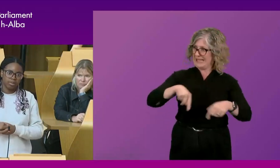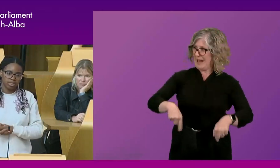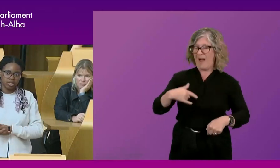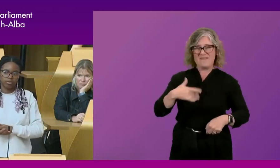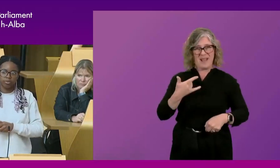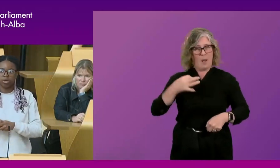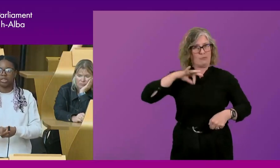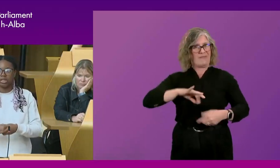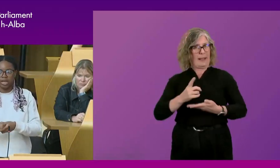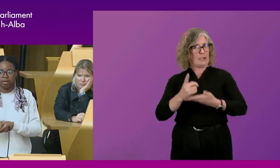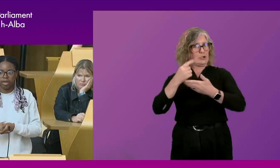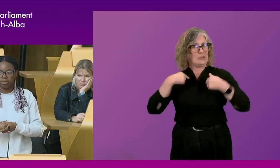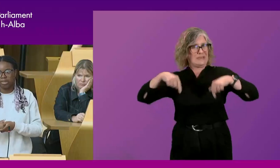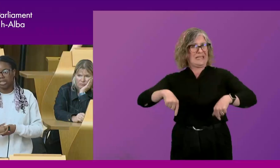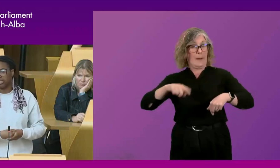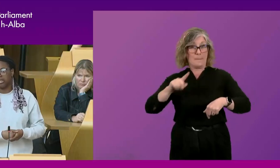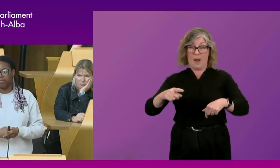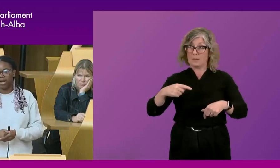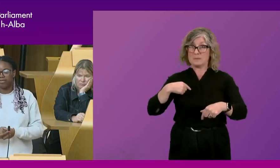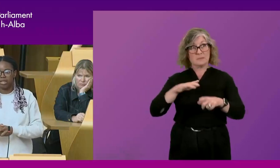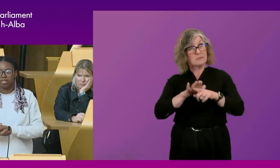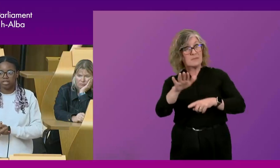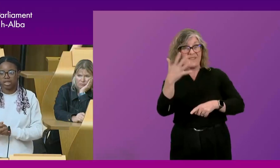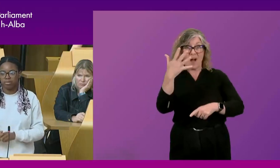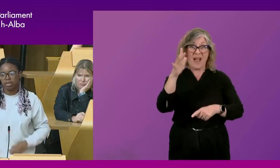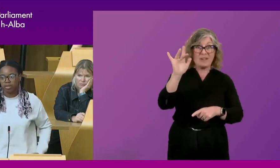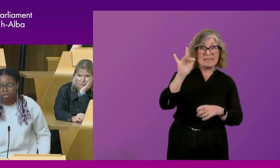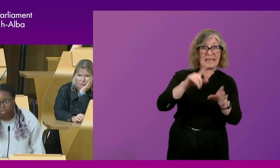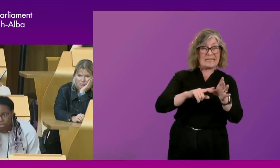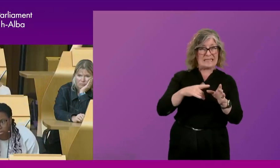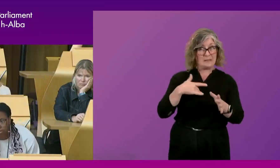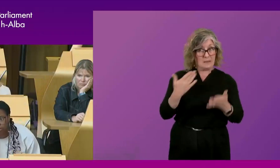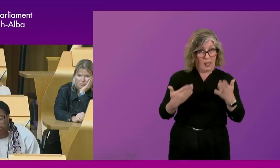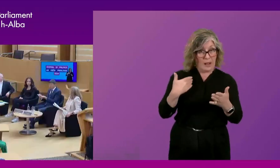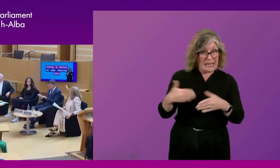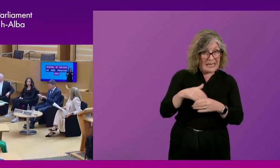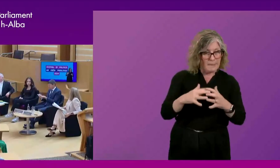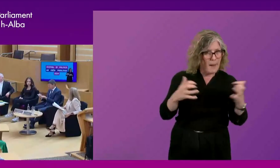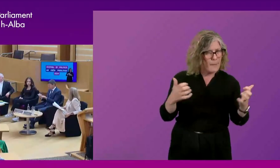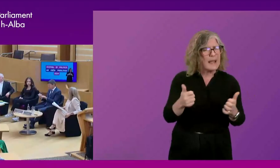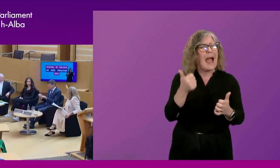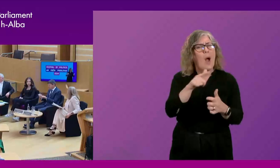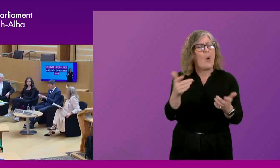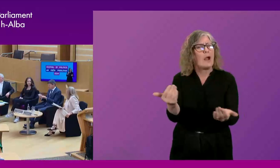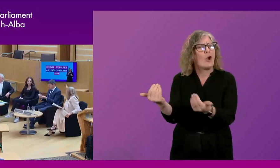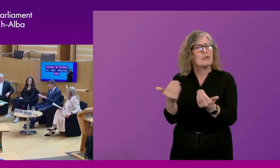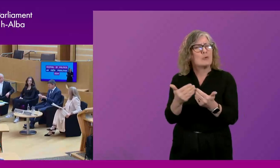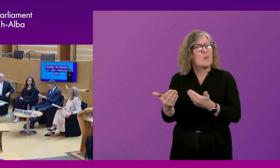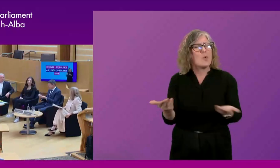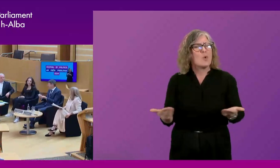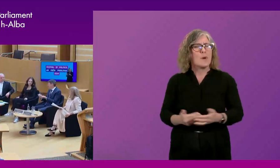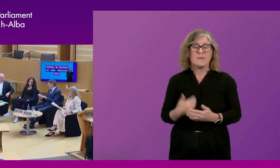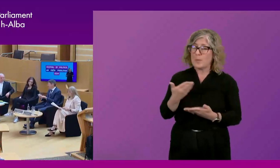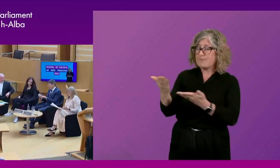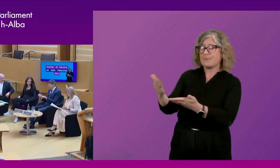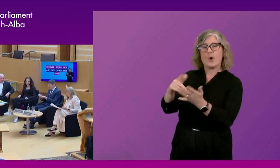I wouldn't see myself working in a parliament, let's say in five, 10 years time. Thank you very much. And I will put that to Olivia in the first instance.